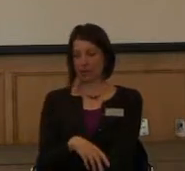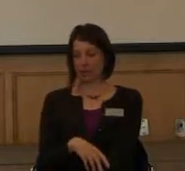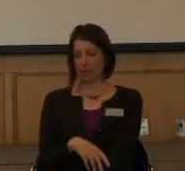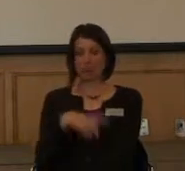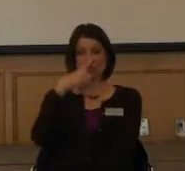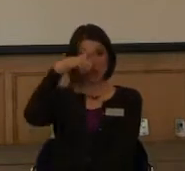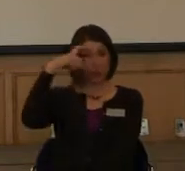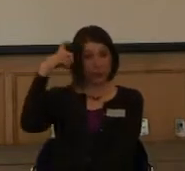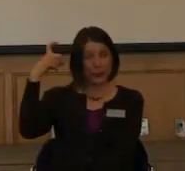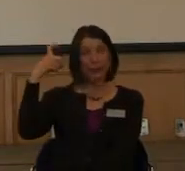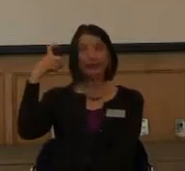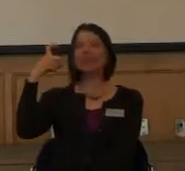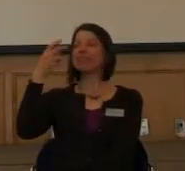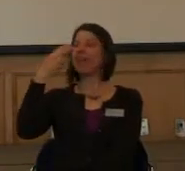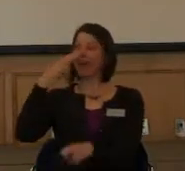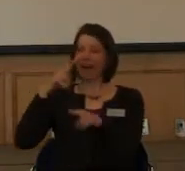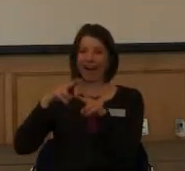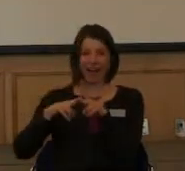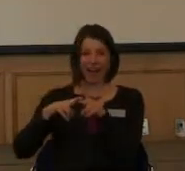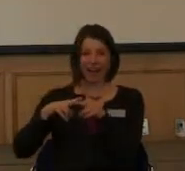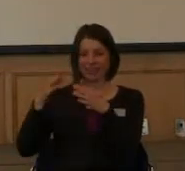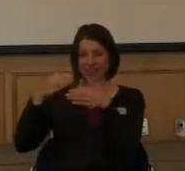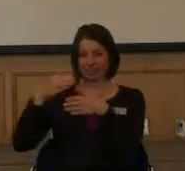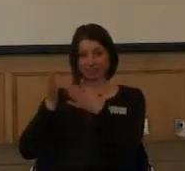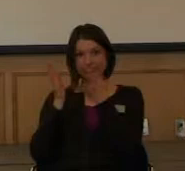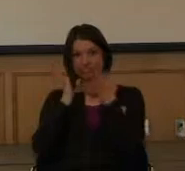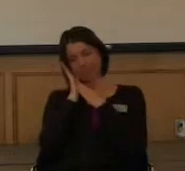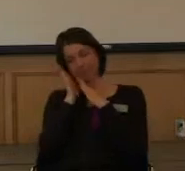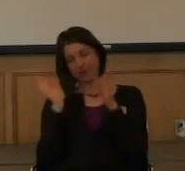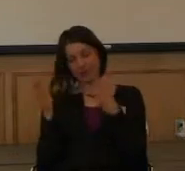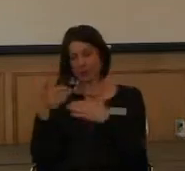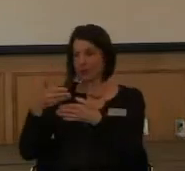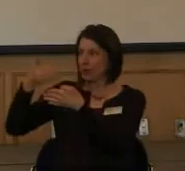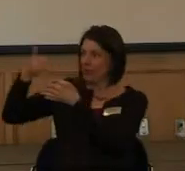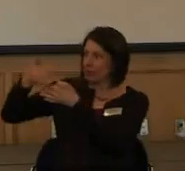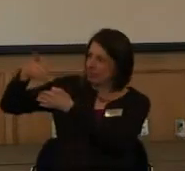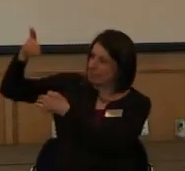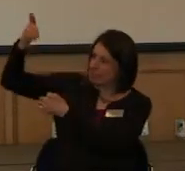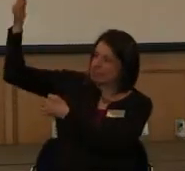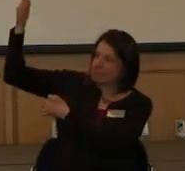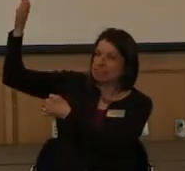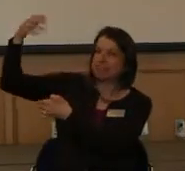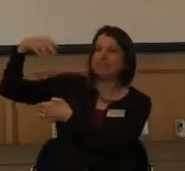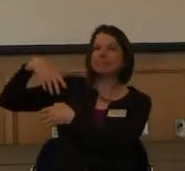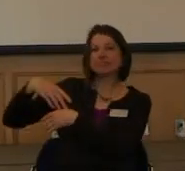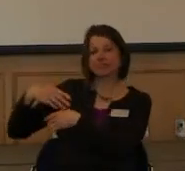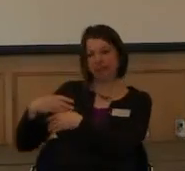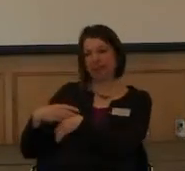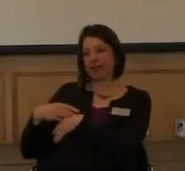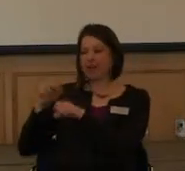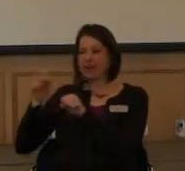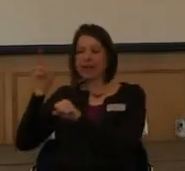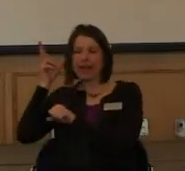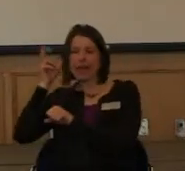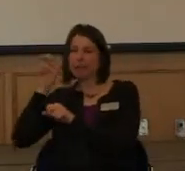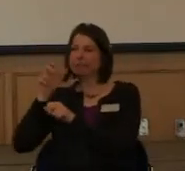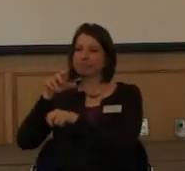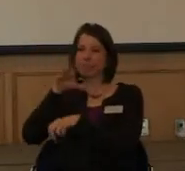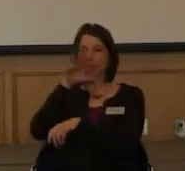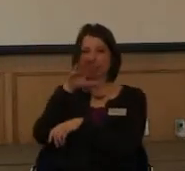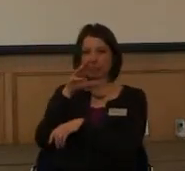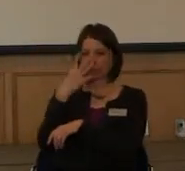had about three different coyote dens that lived kind of around our house. You could hear them at night calling